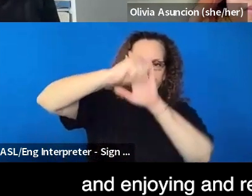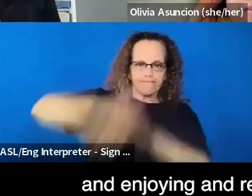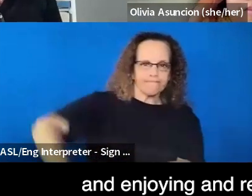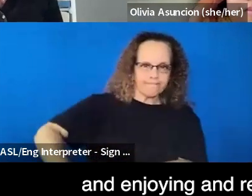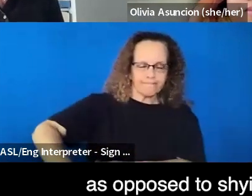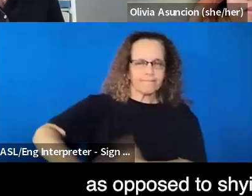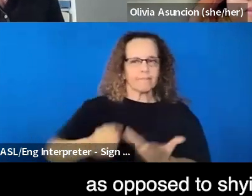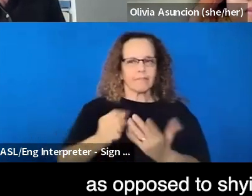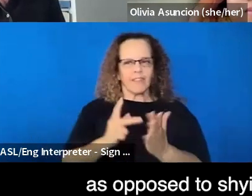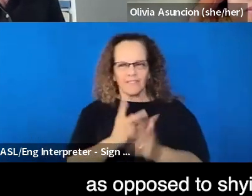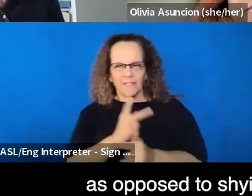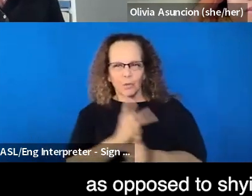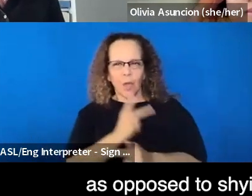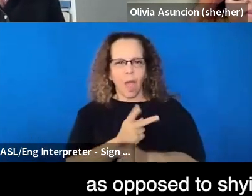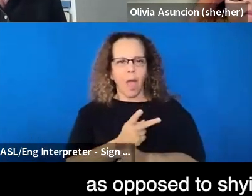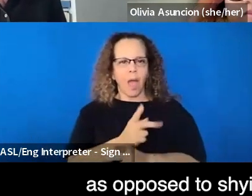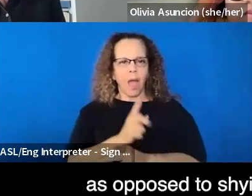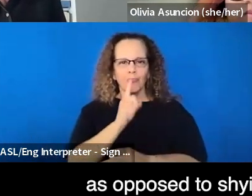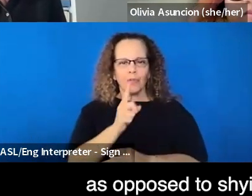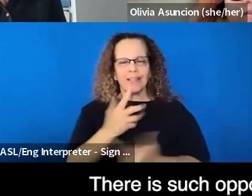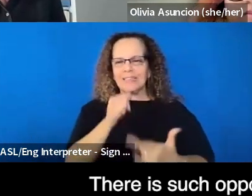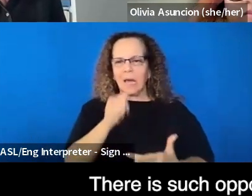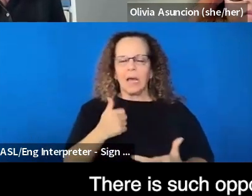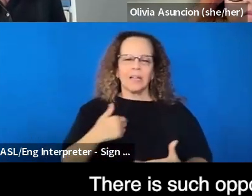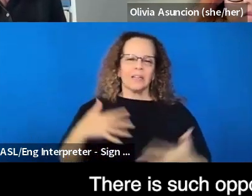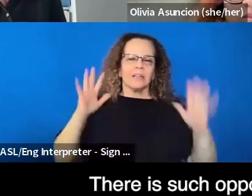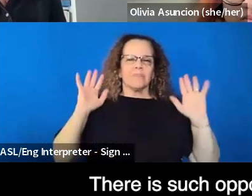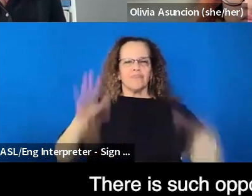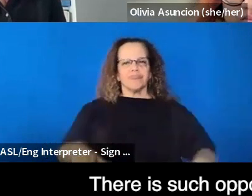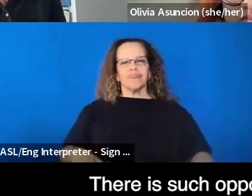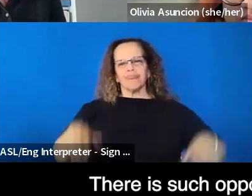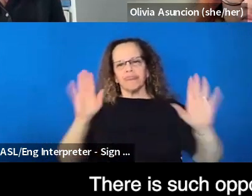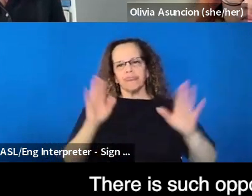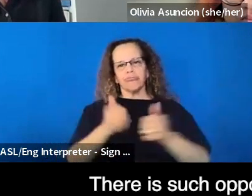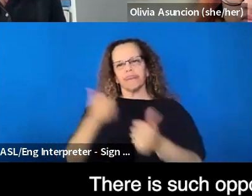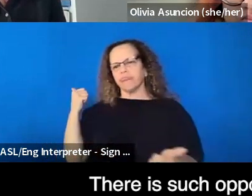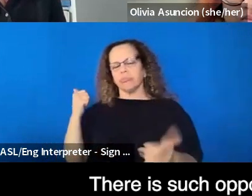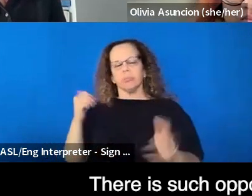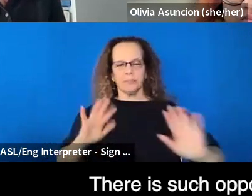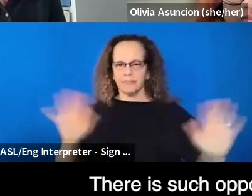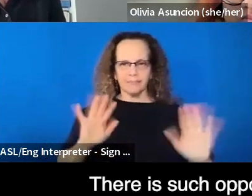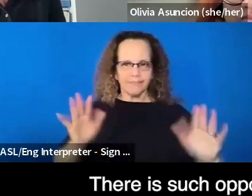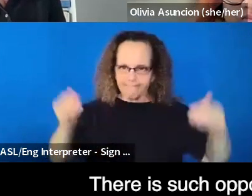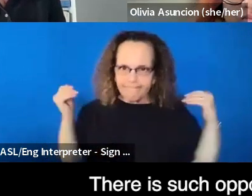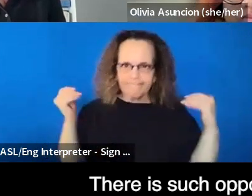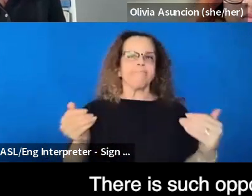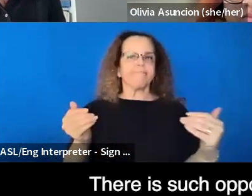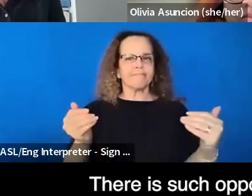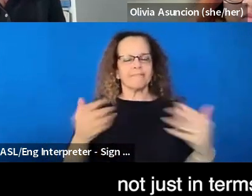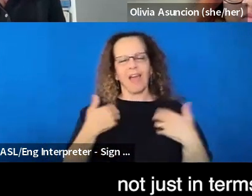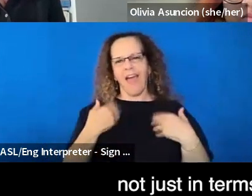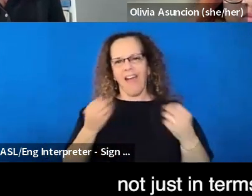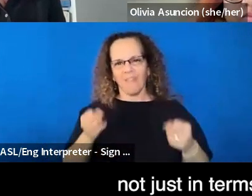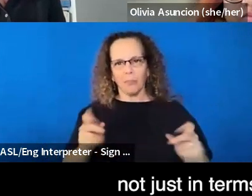in those, as opposed to shying away from them. There is such, um, opportunity to do